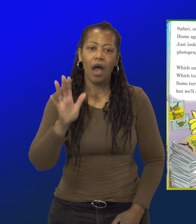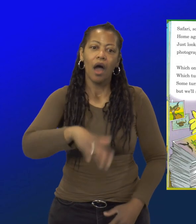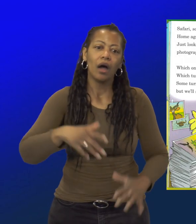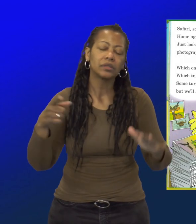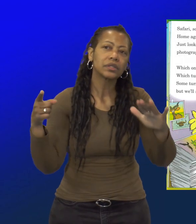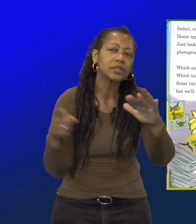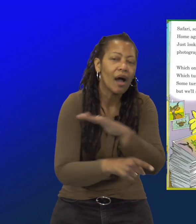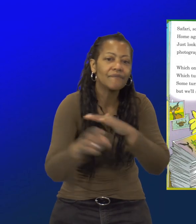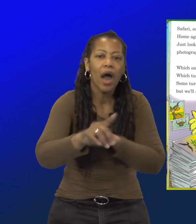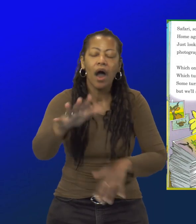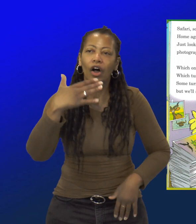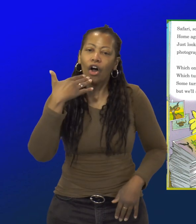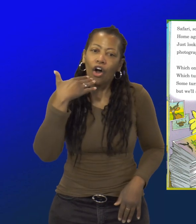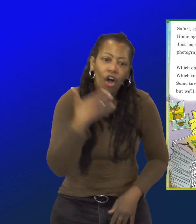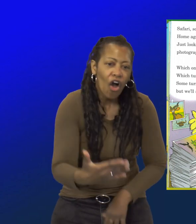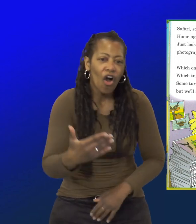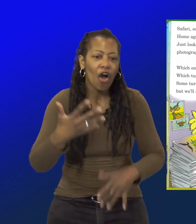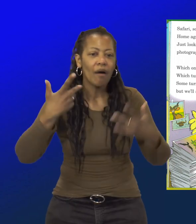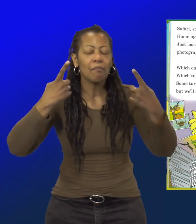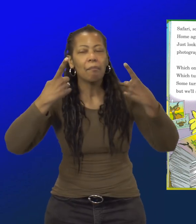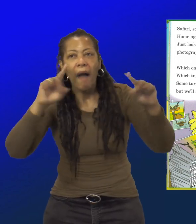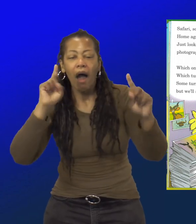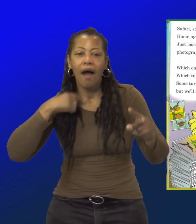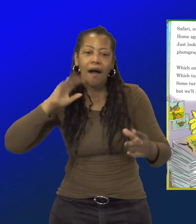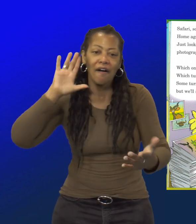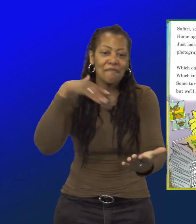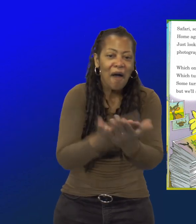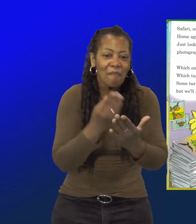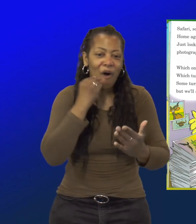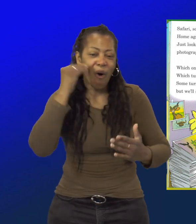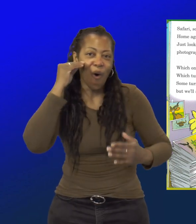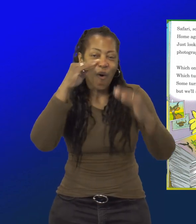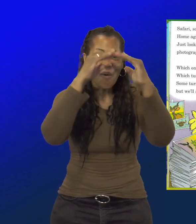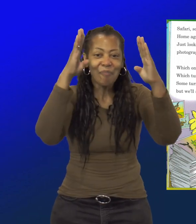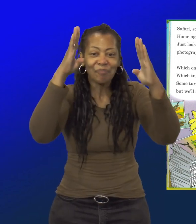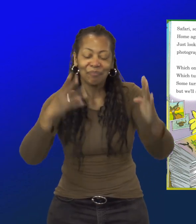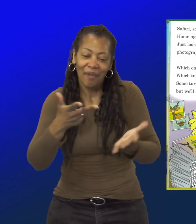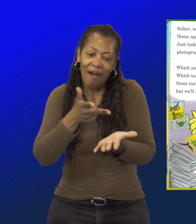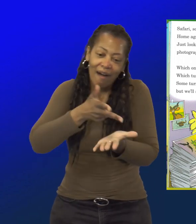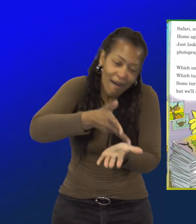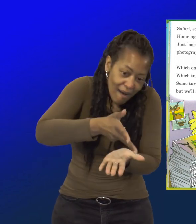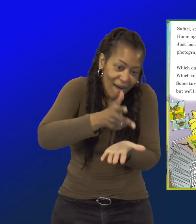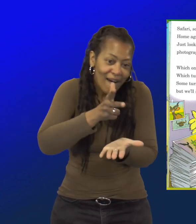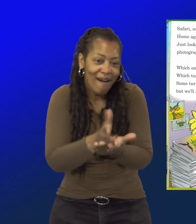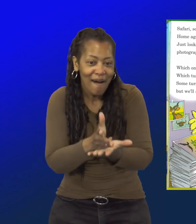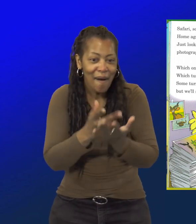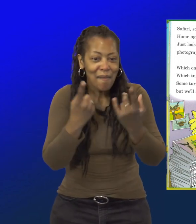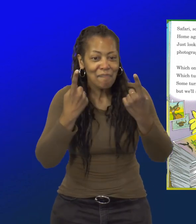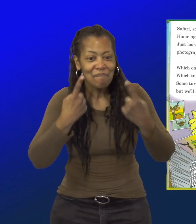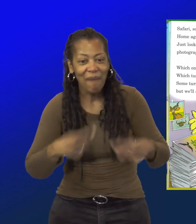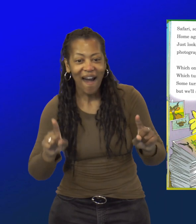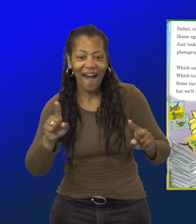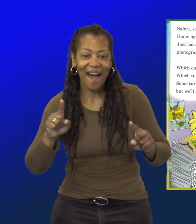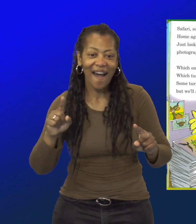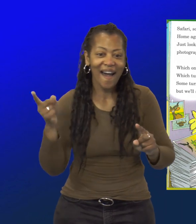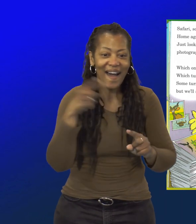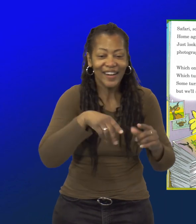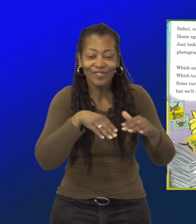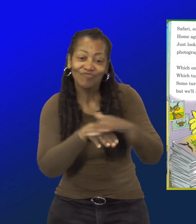Safari, so good. Home again like a shot. Just look at the great photographs that